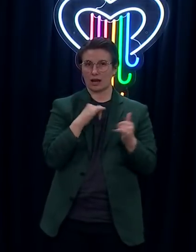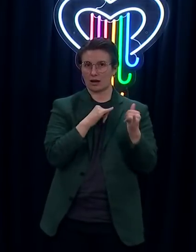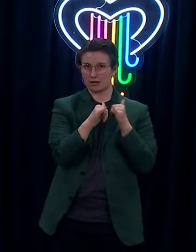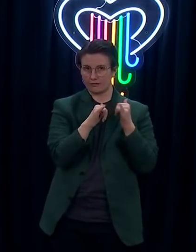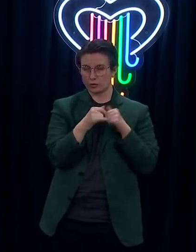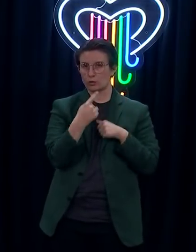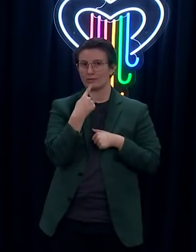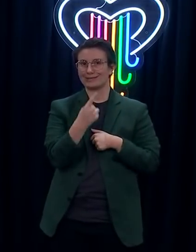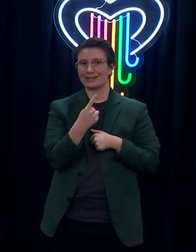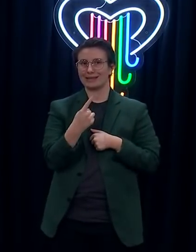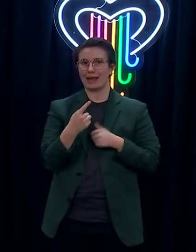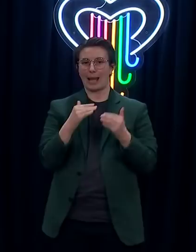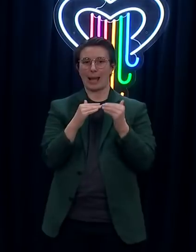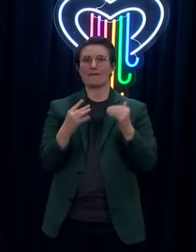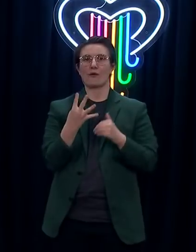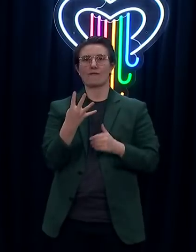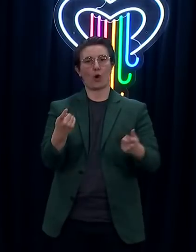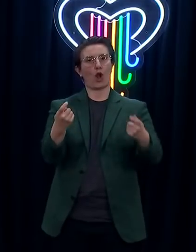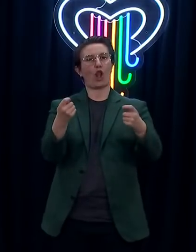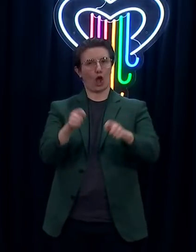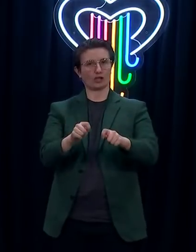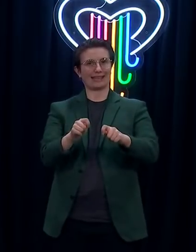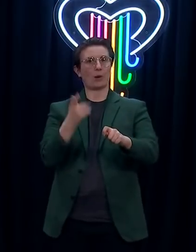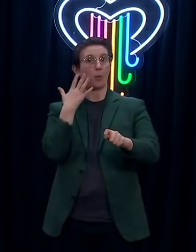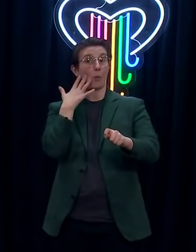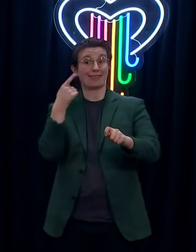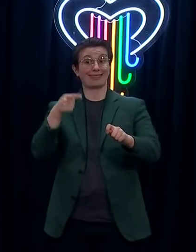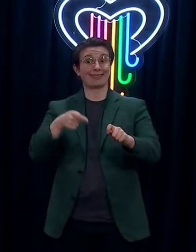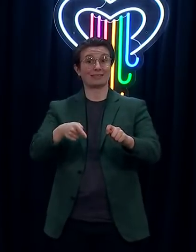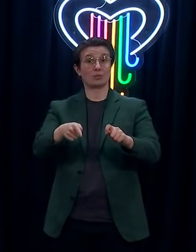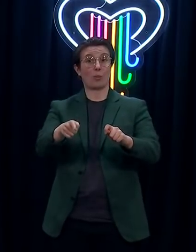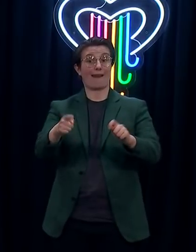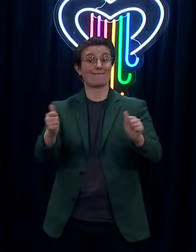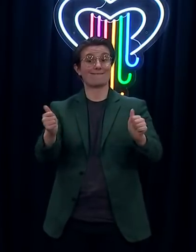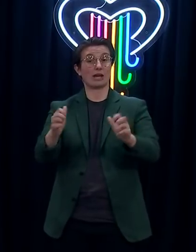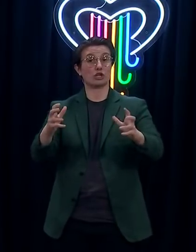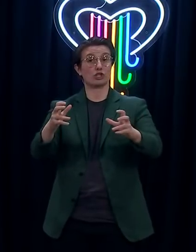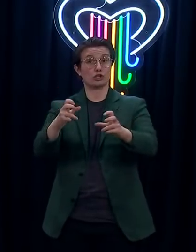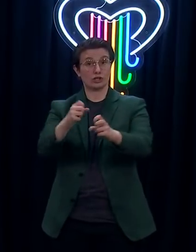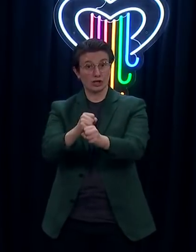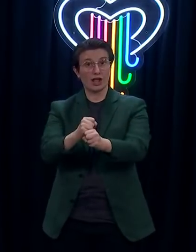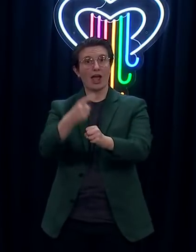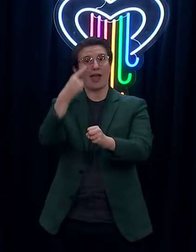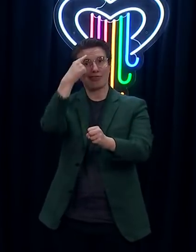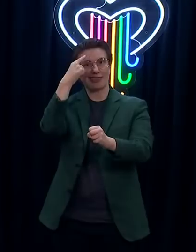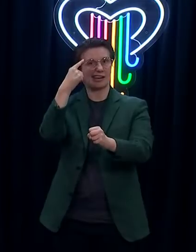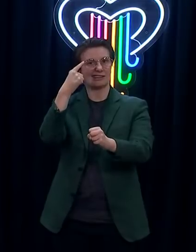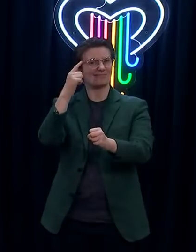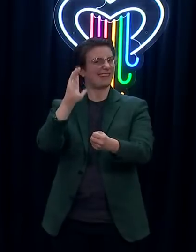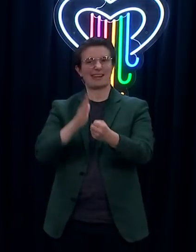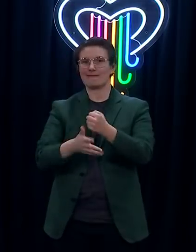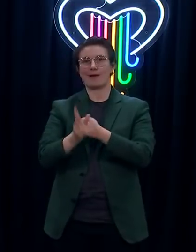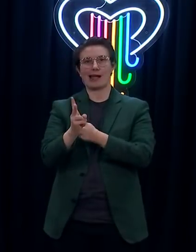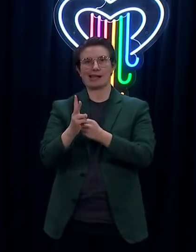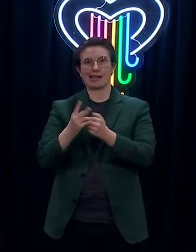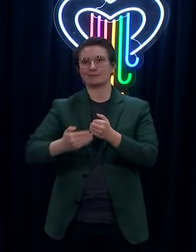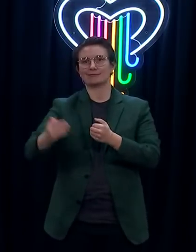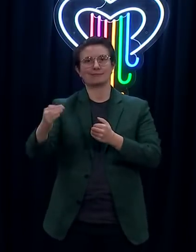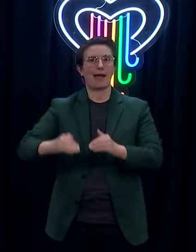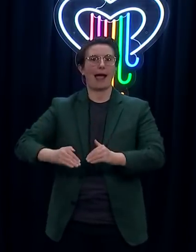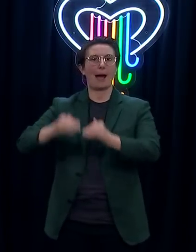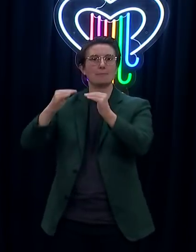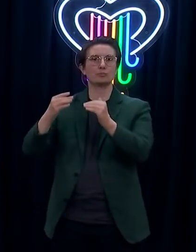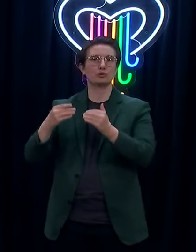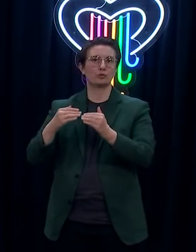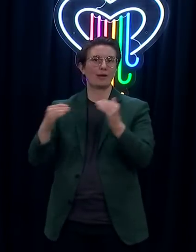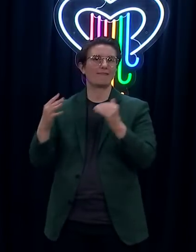once we get through this one I'd be surprised if we ever see a level four lockdown again level three becomes problematic too. What do you make of that comment?